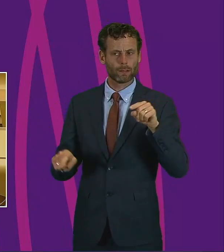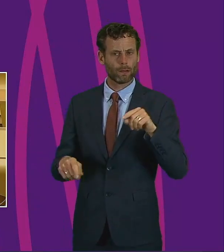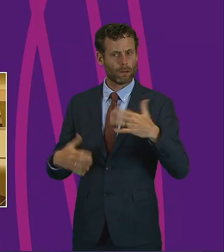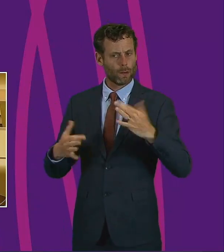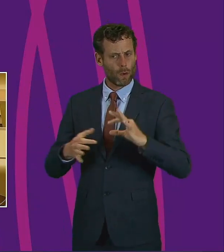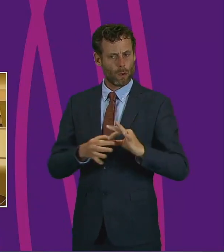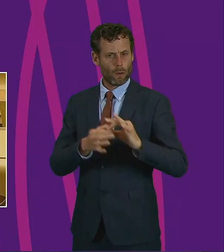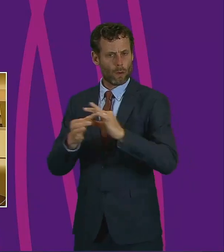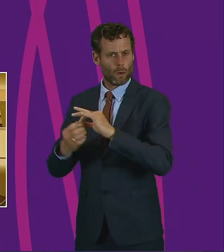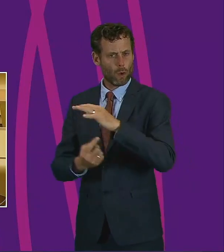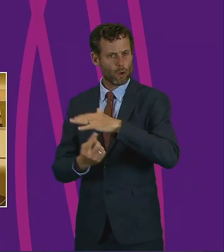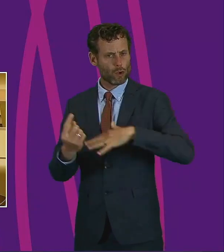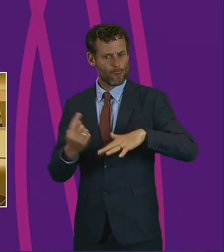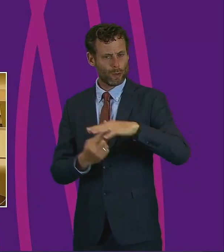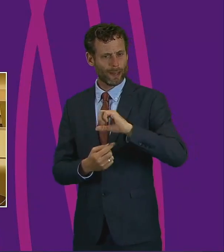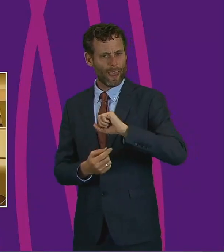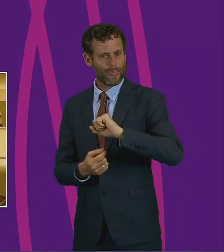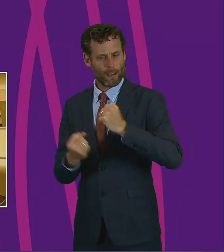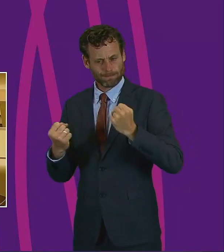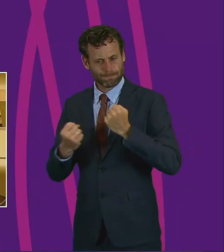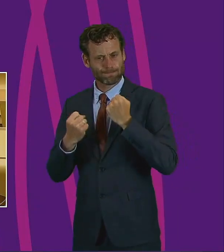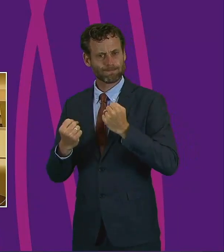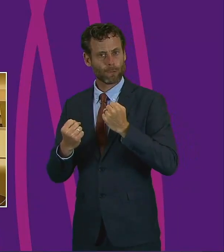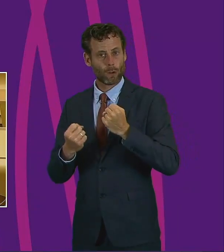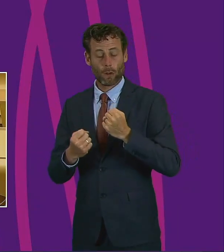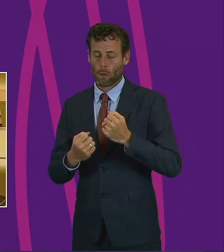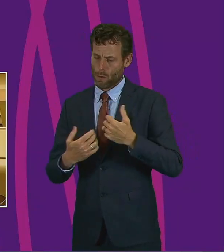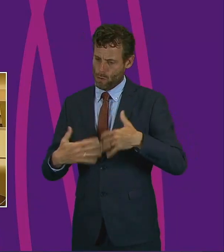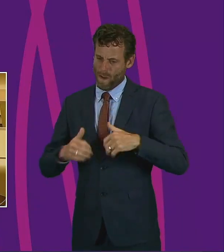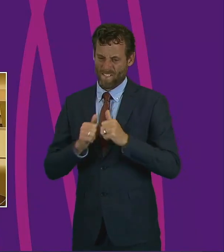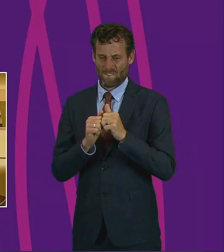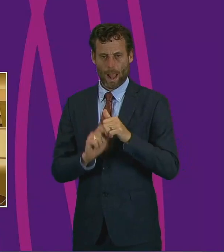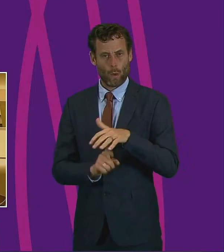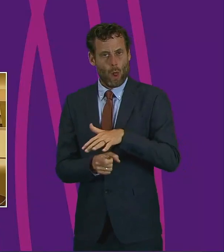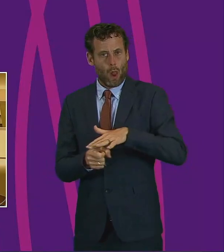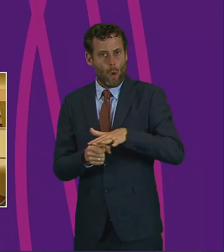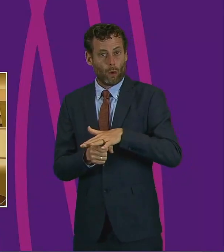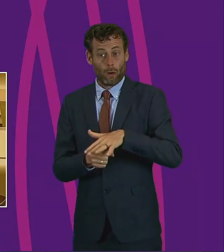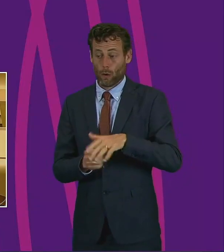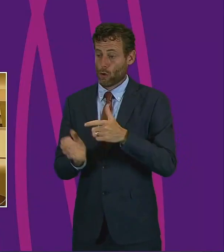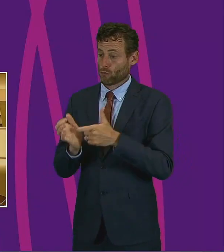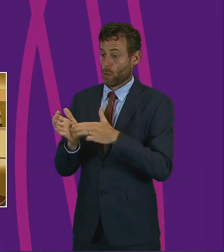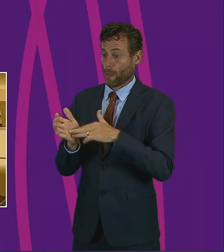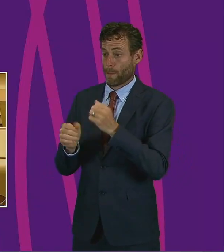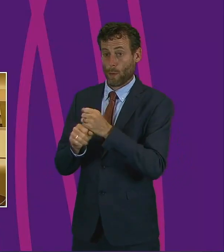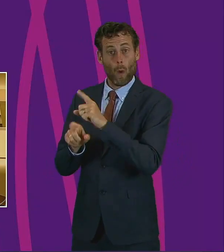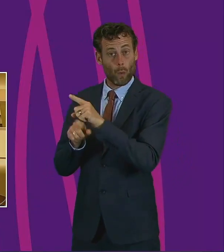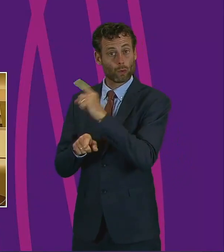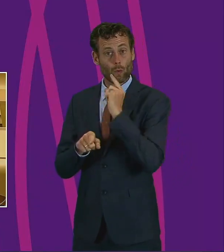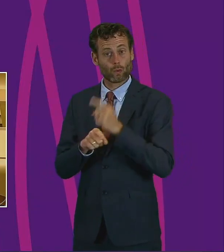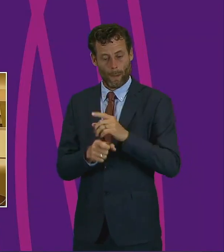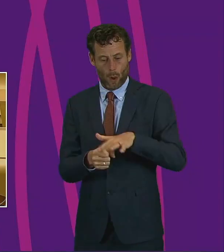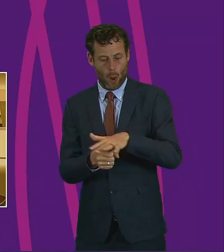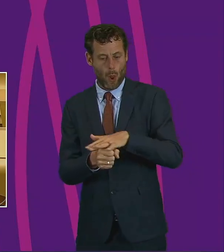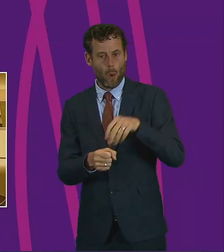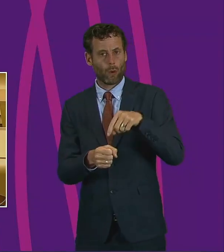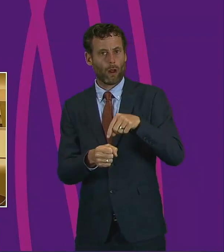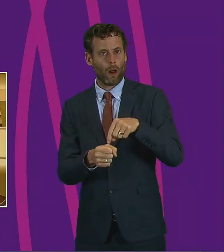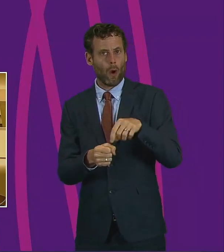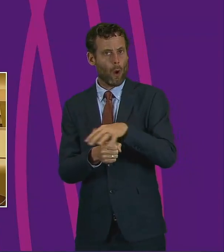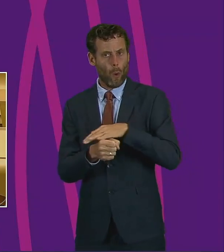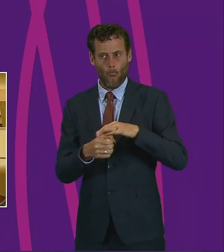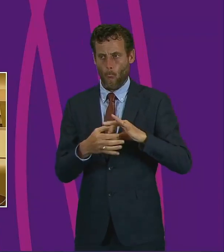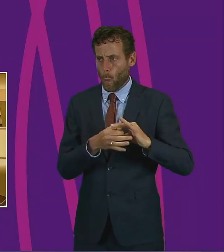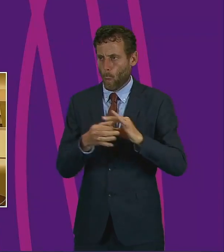of our communities and about that importance of localism, something that Ruth Maguire also pointed to. And that importance of localism